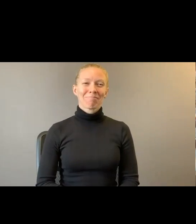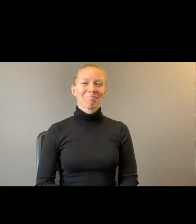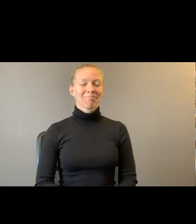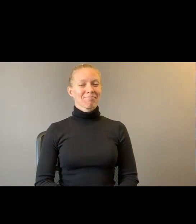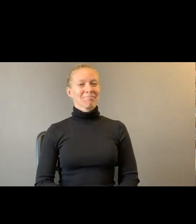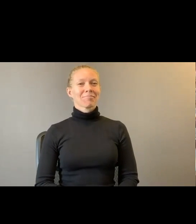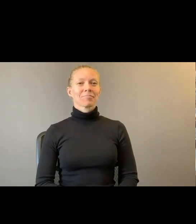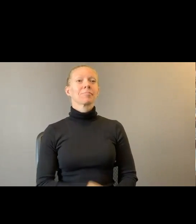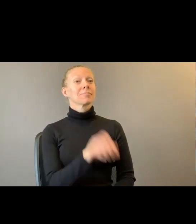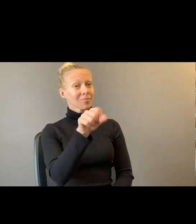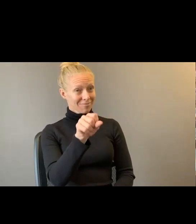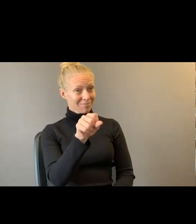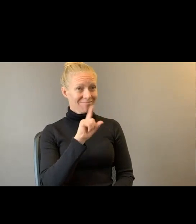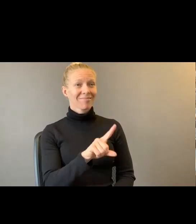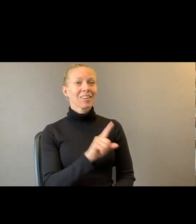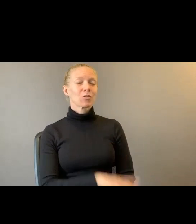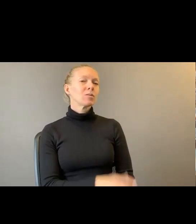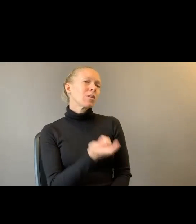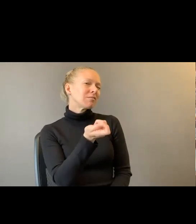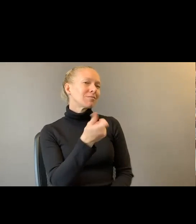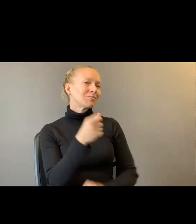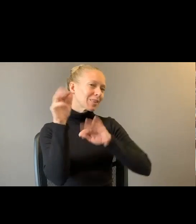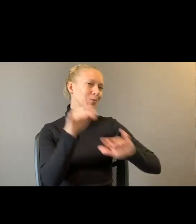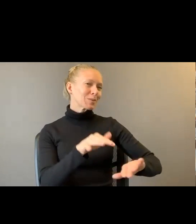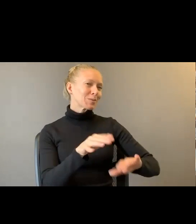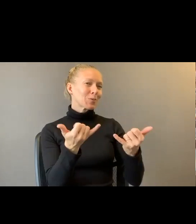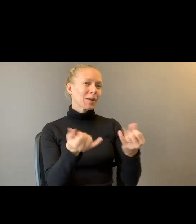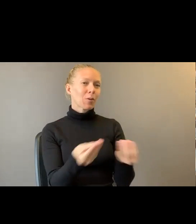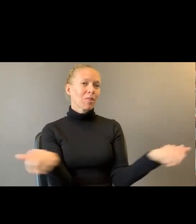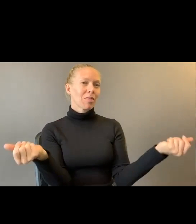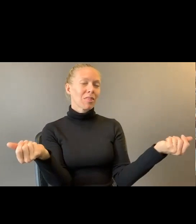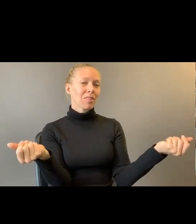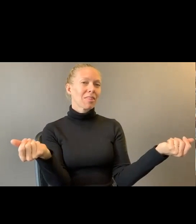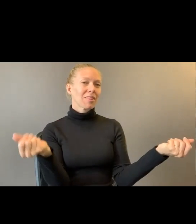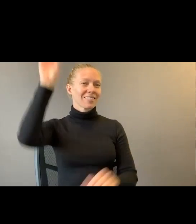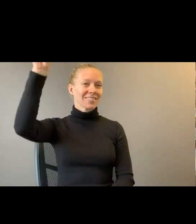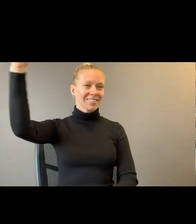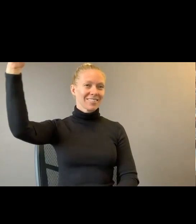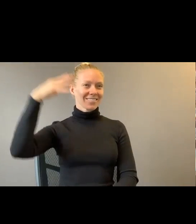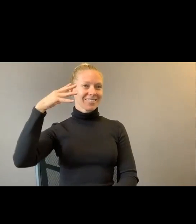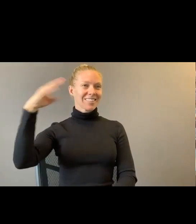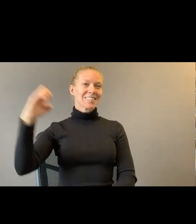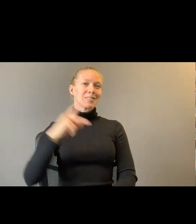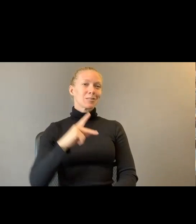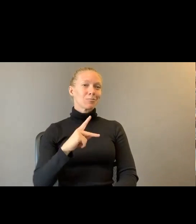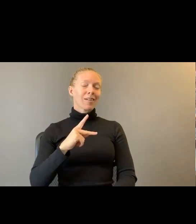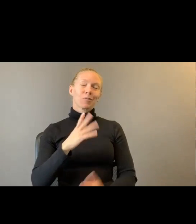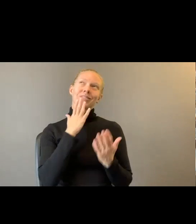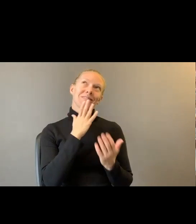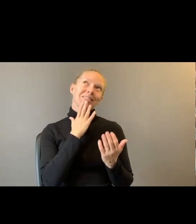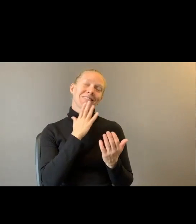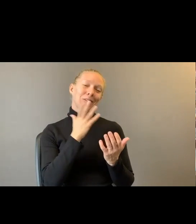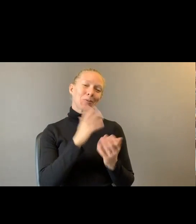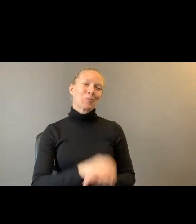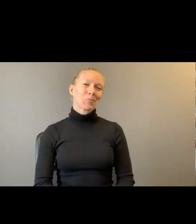Yes. There is. There was some snow. And it has now gone away. favor of the sun. Which I'm very grateful for. Um.